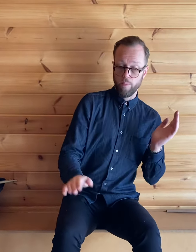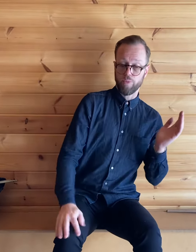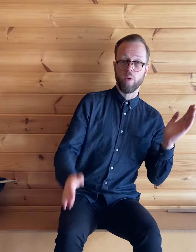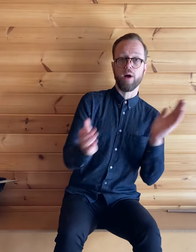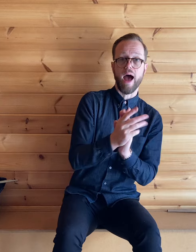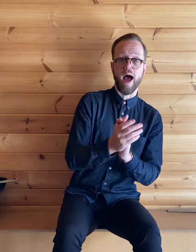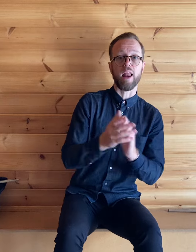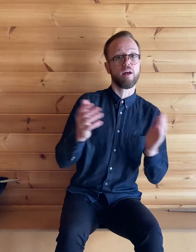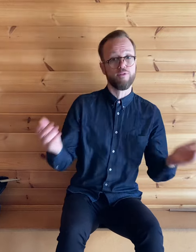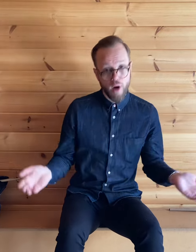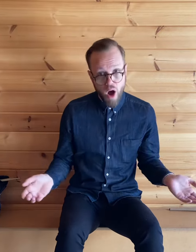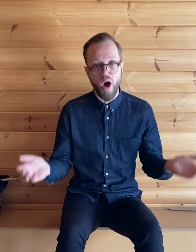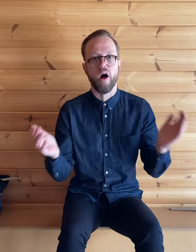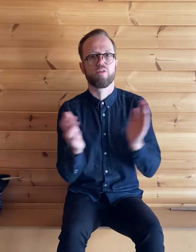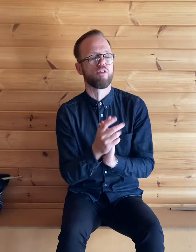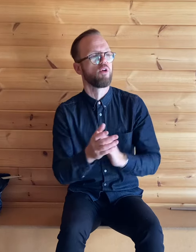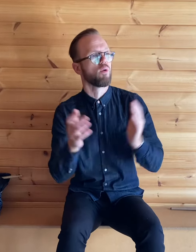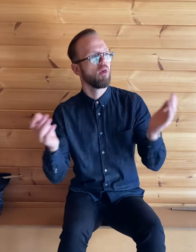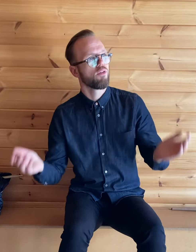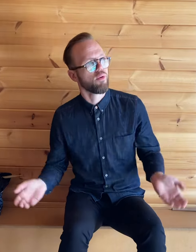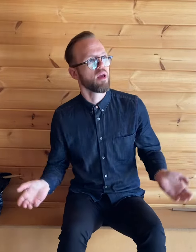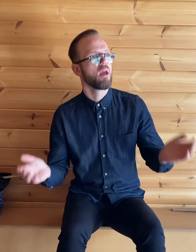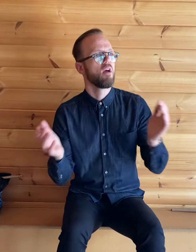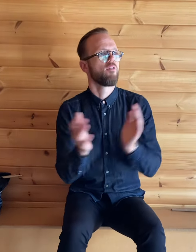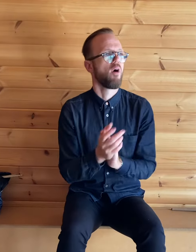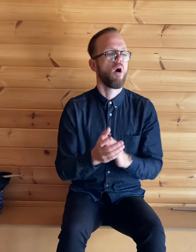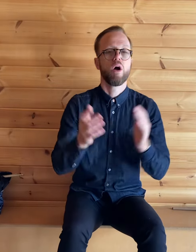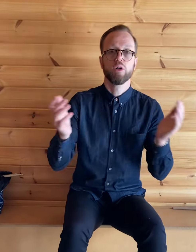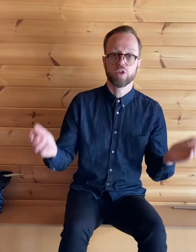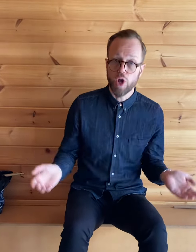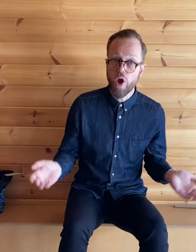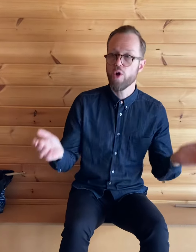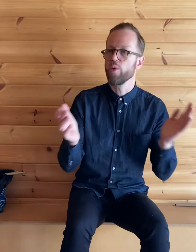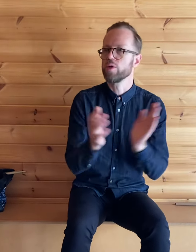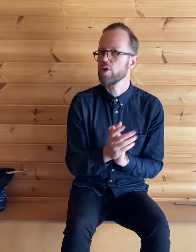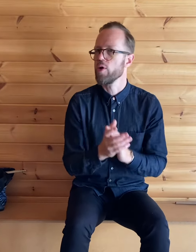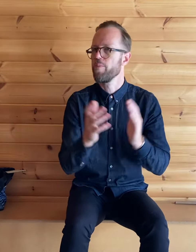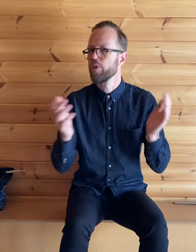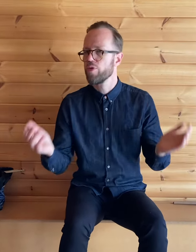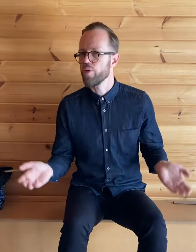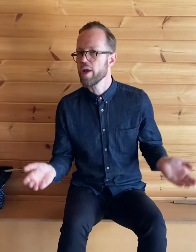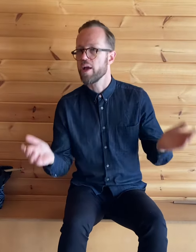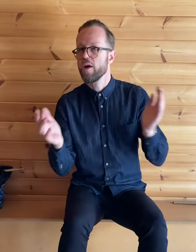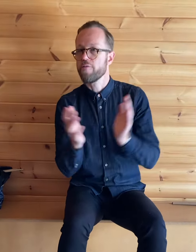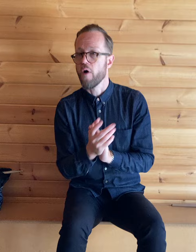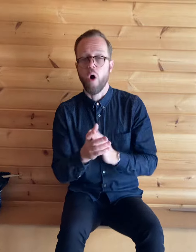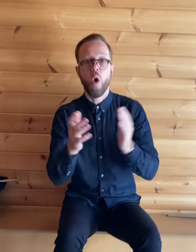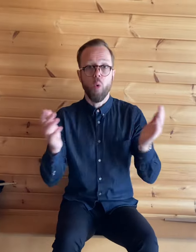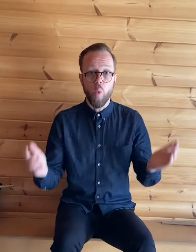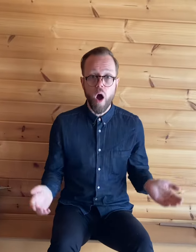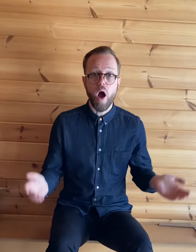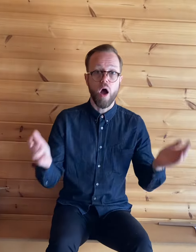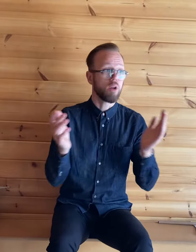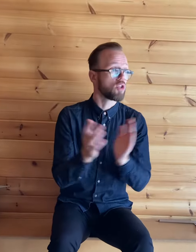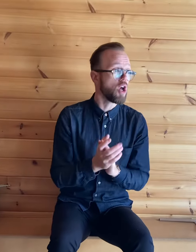four four four one two two three four one two